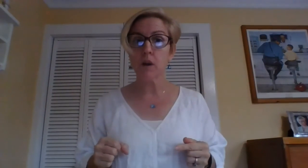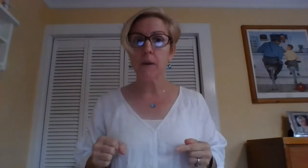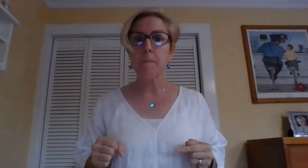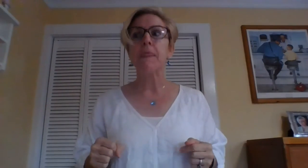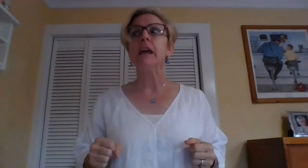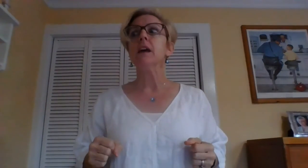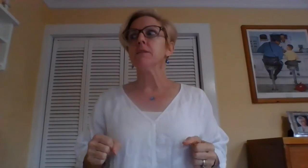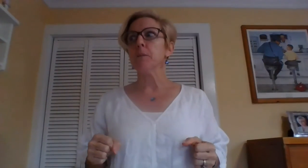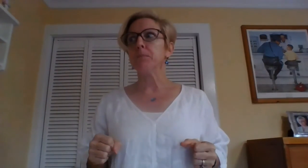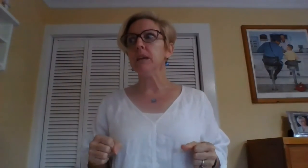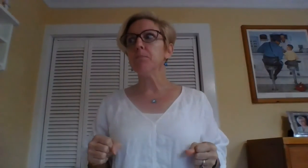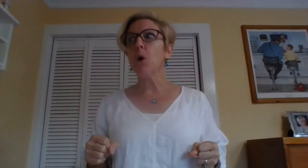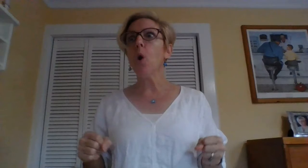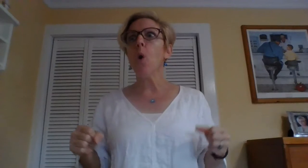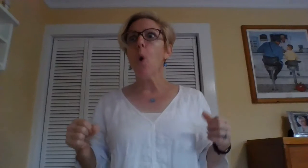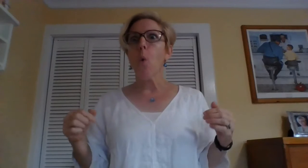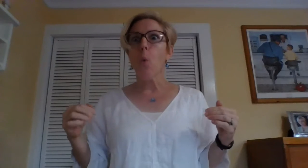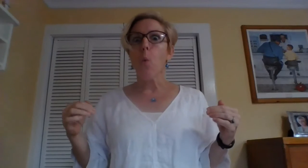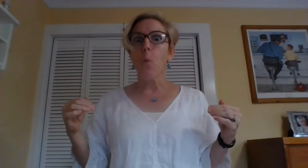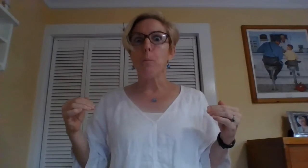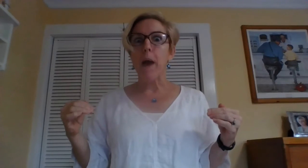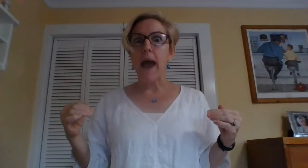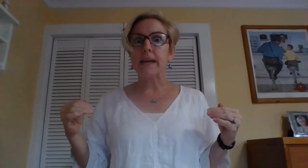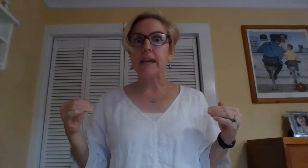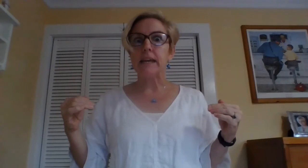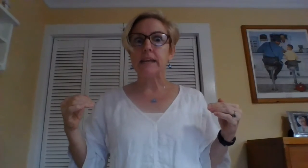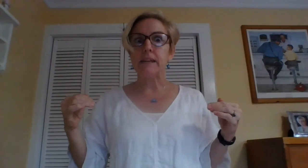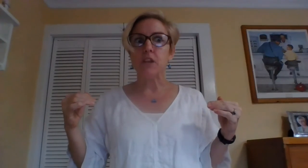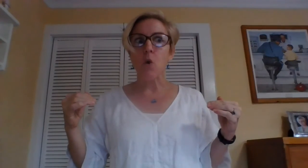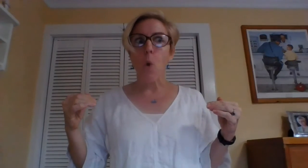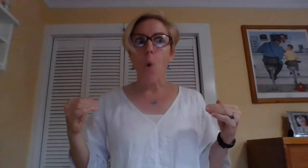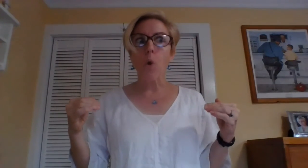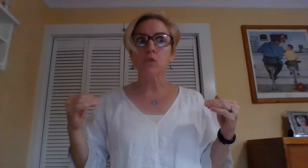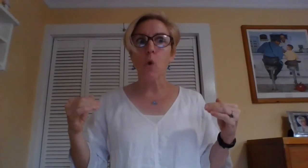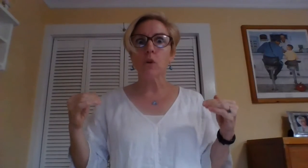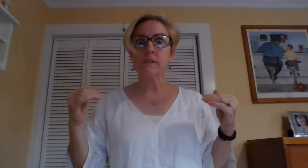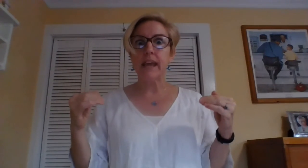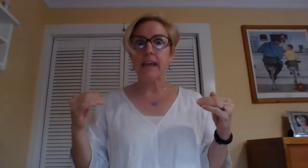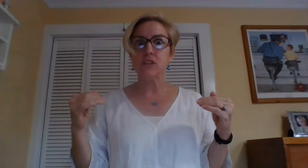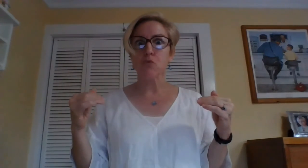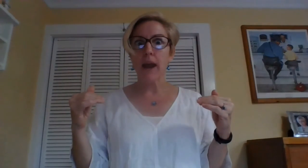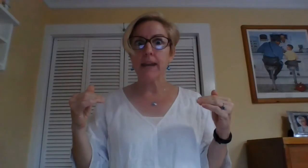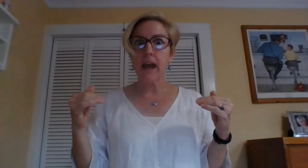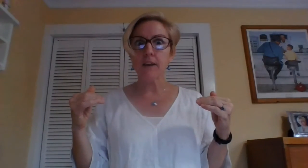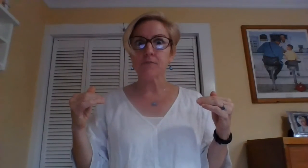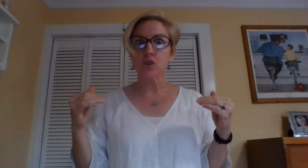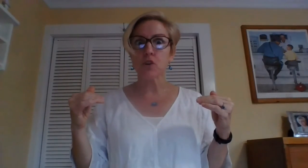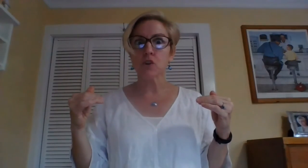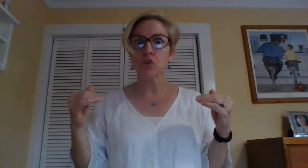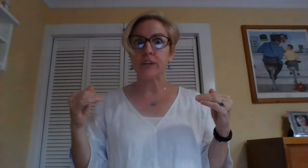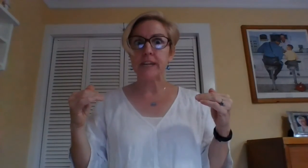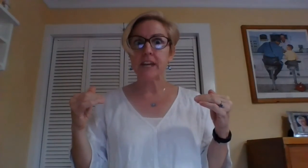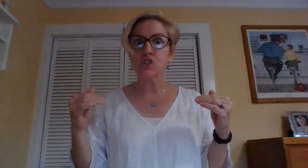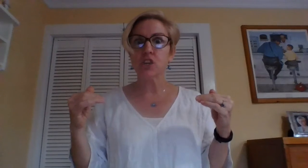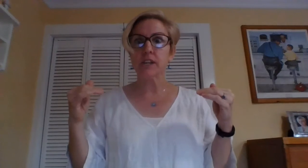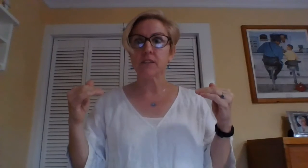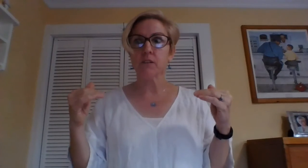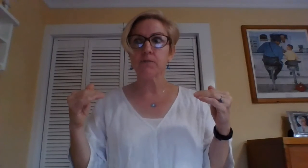the people back in the old, old days, right after creation and the